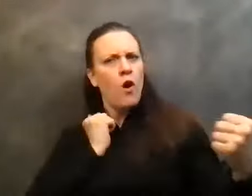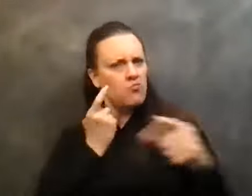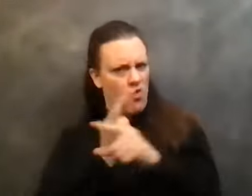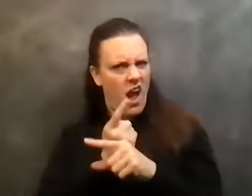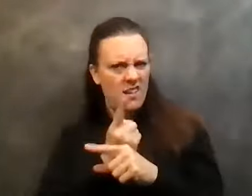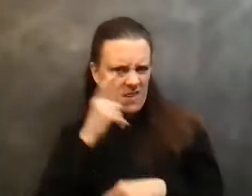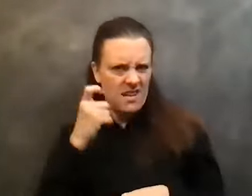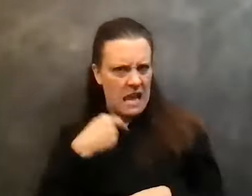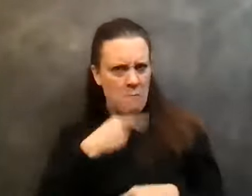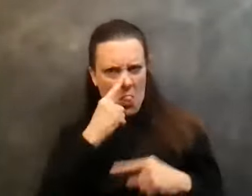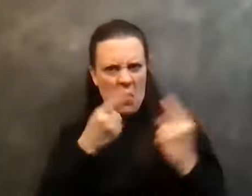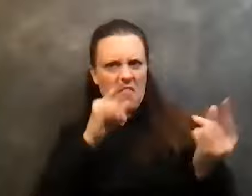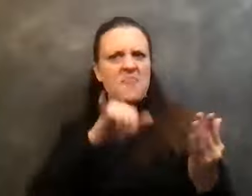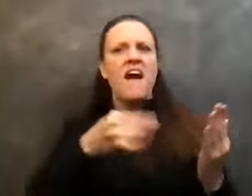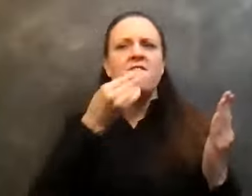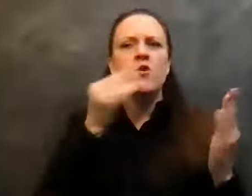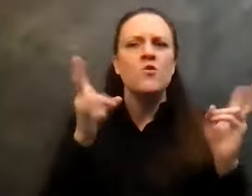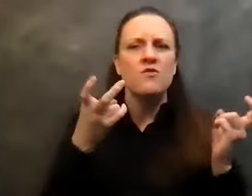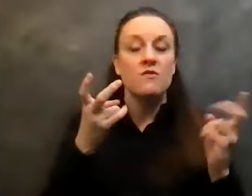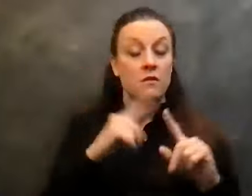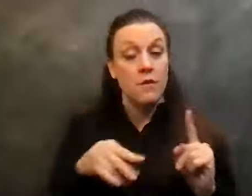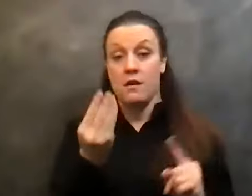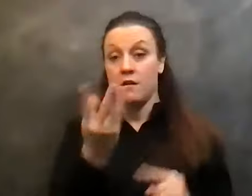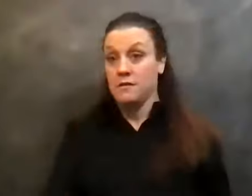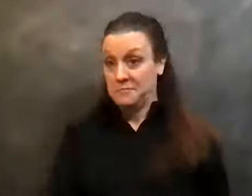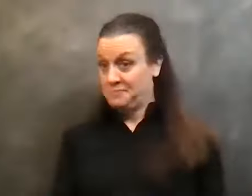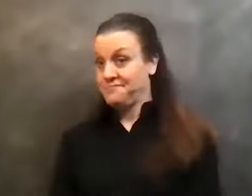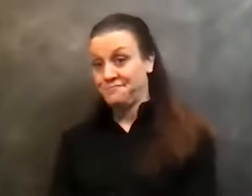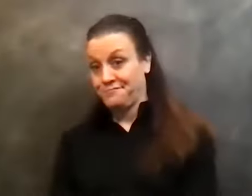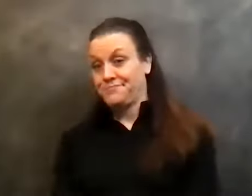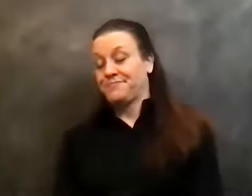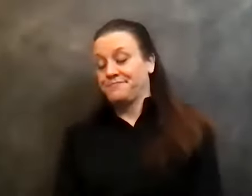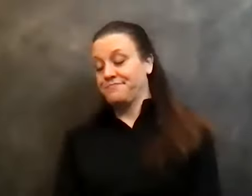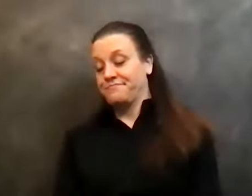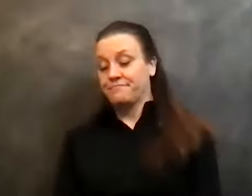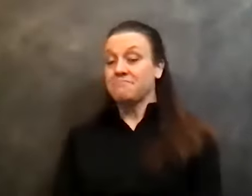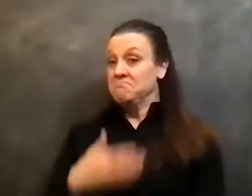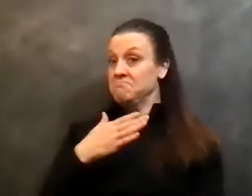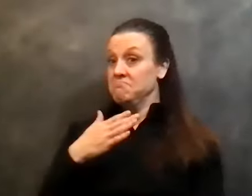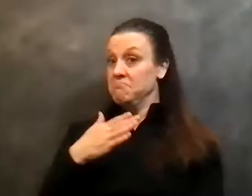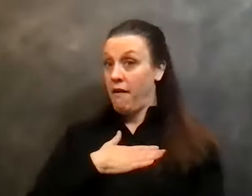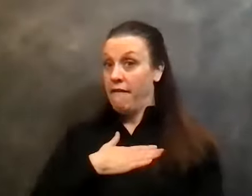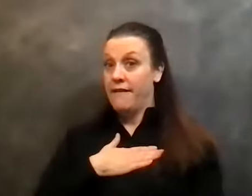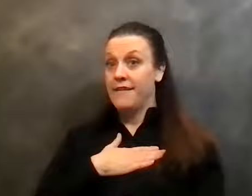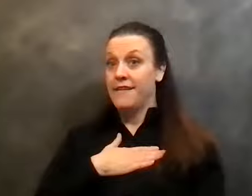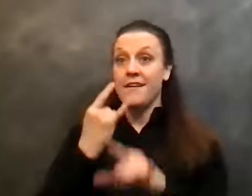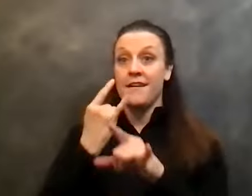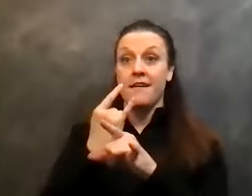never touch that stuff again. But I want, I want to tell you, I want to tell you about my alcoholism. Alcohol did